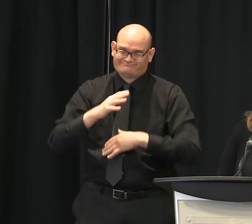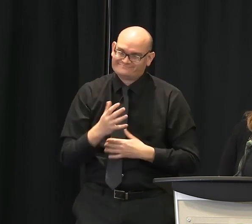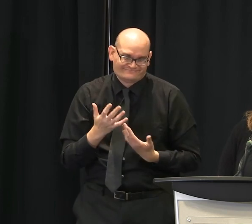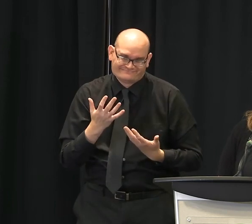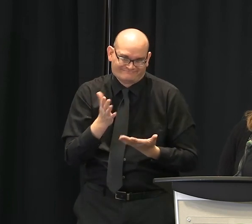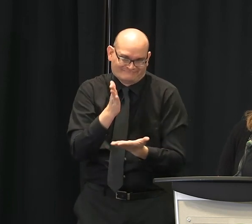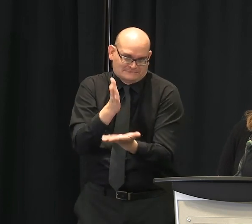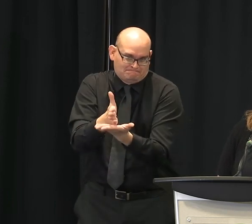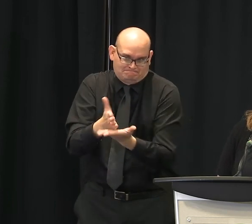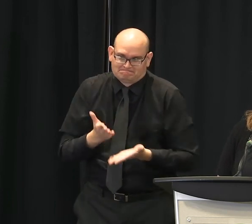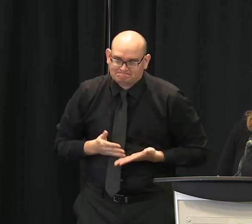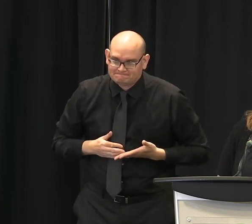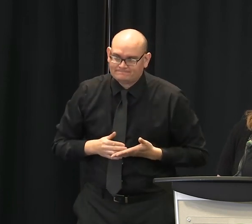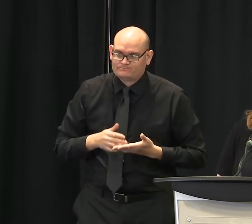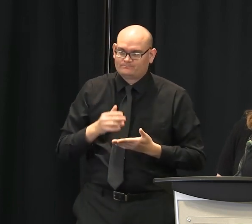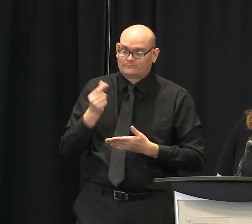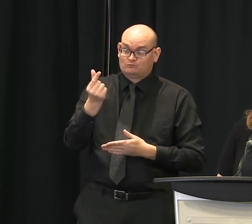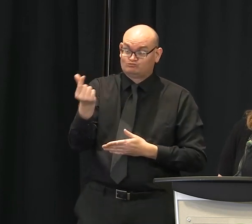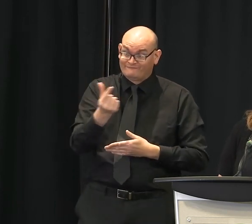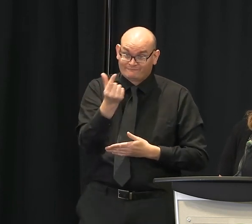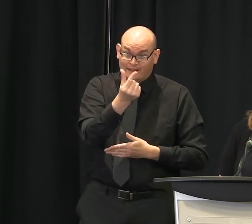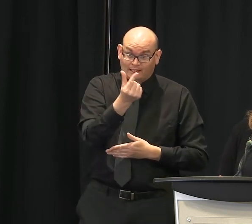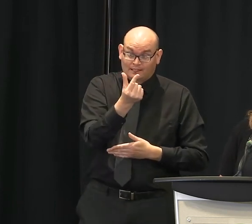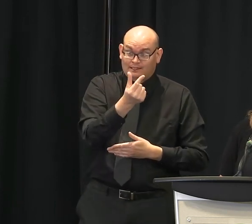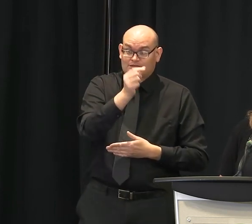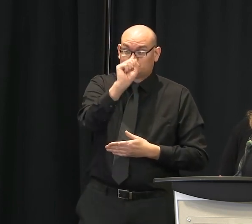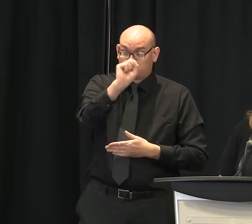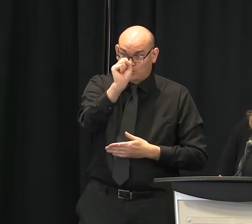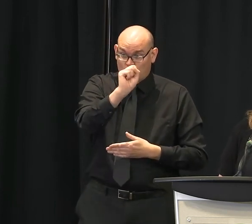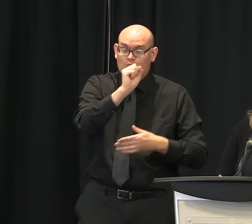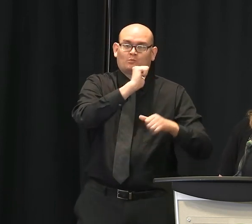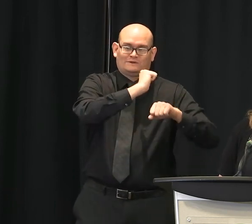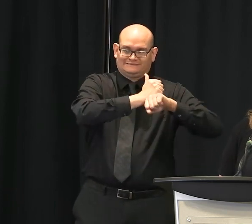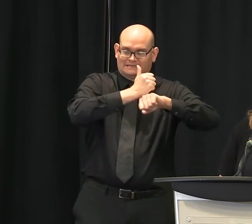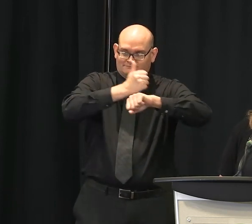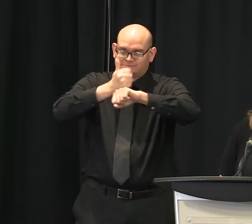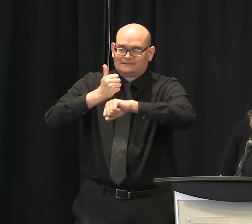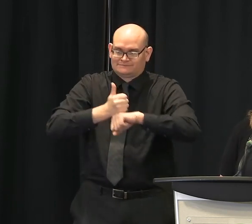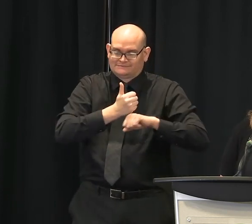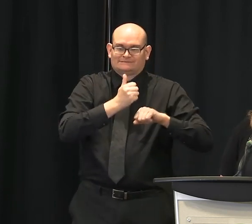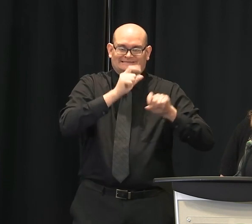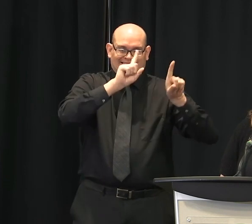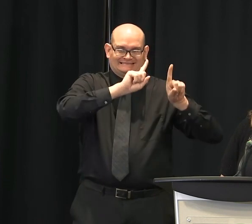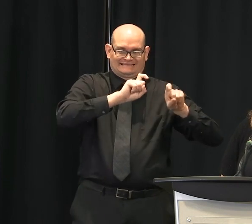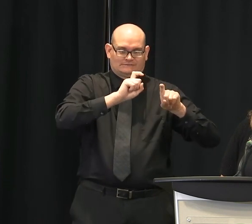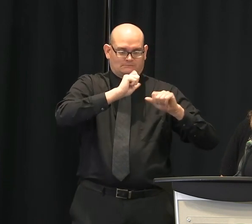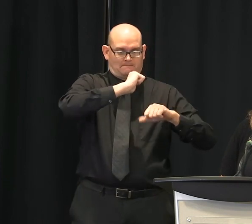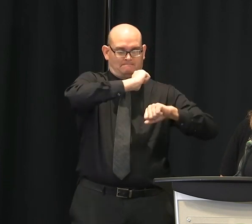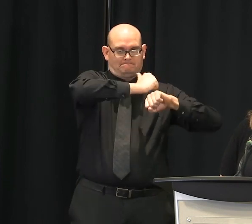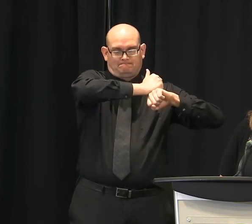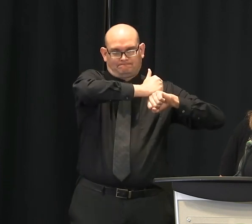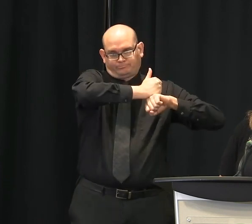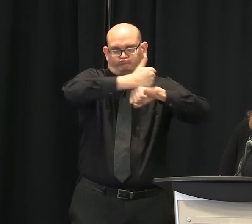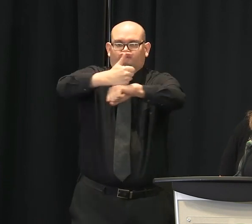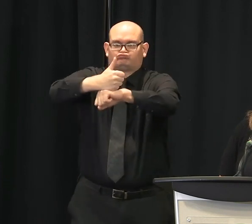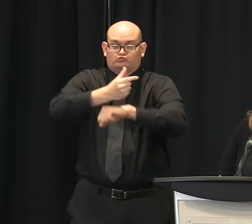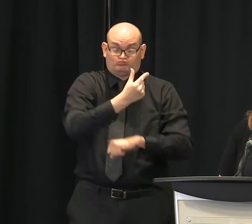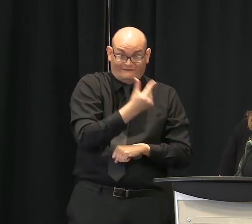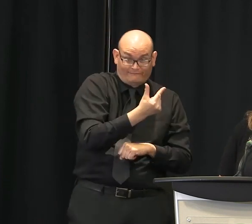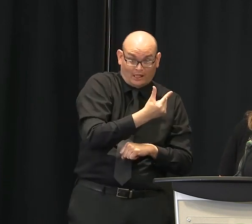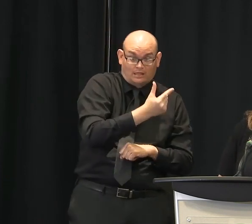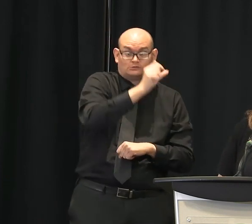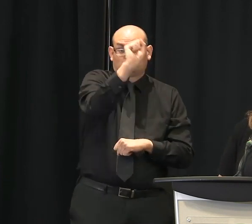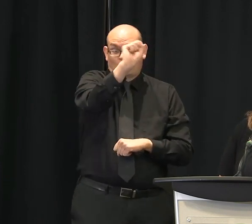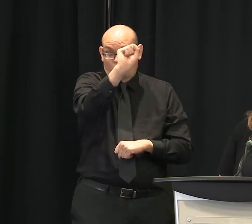Charleston and Columbia areas. We are providing the public with up-to-date locations of COVID-19 test sampling sites,